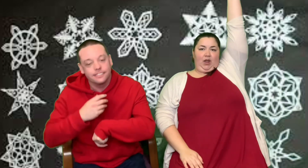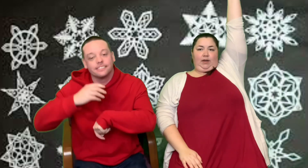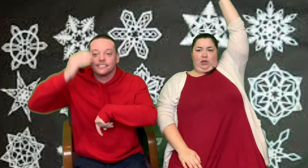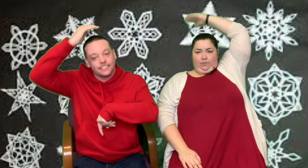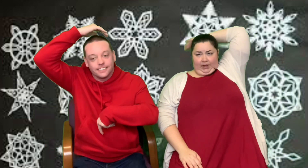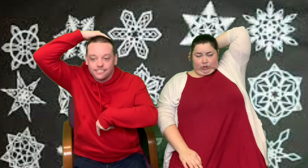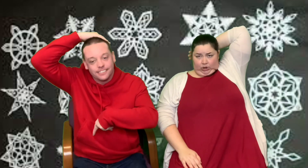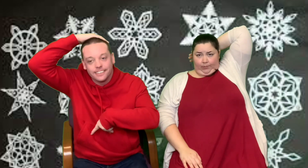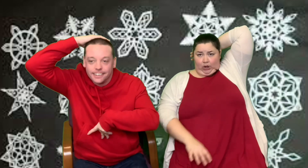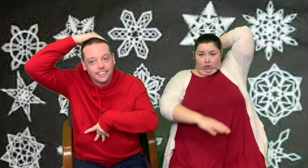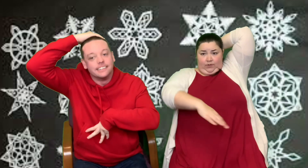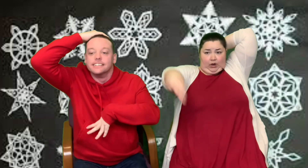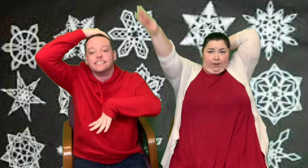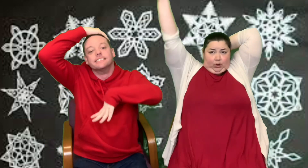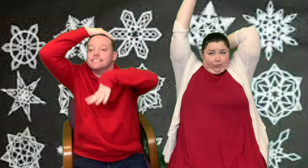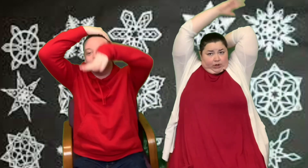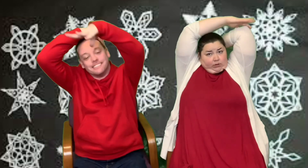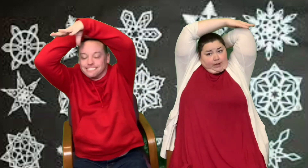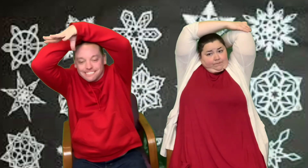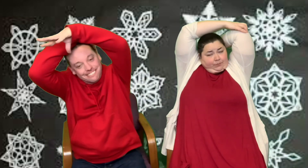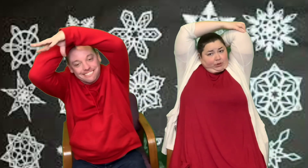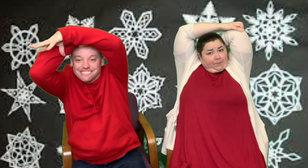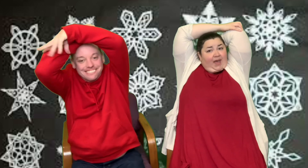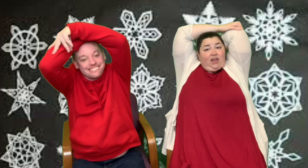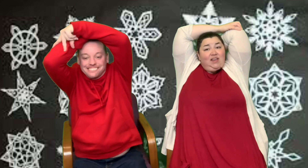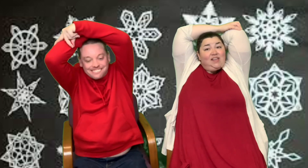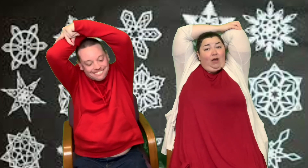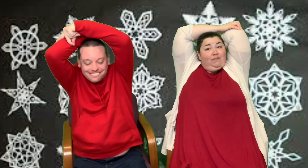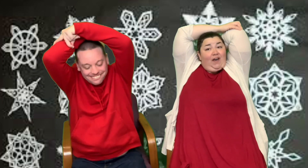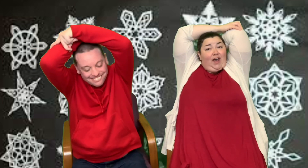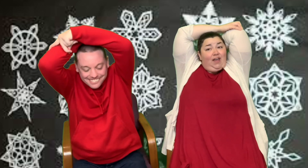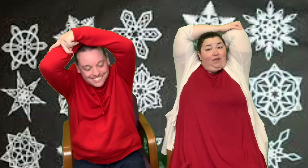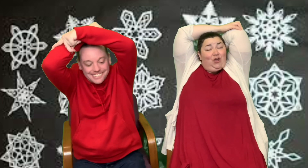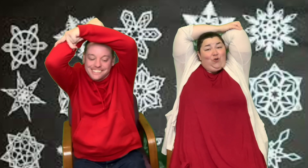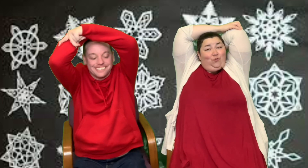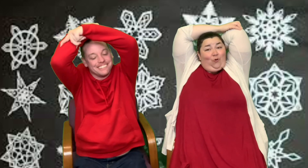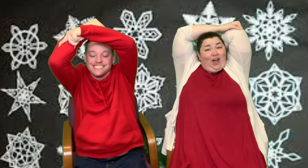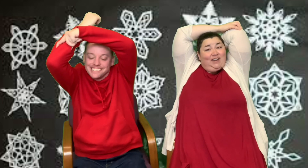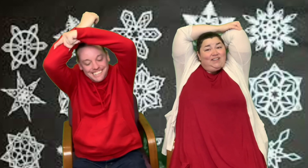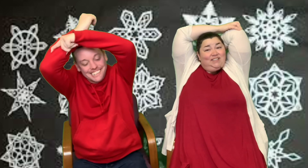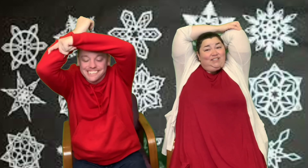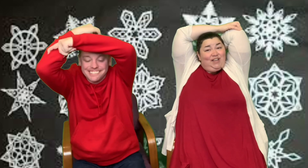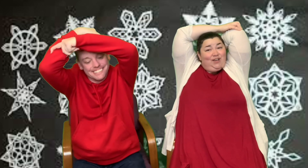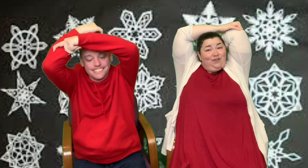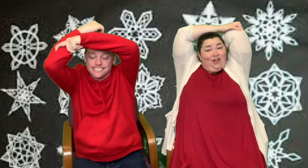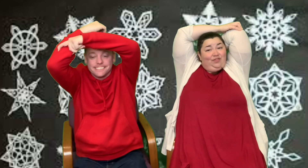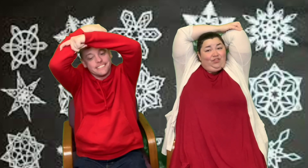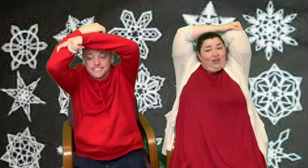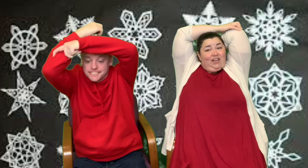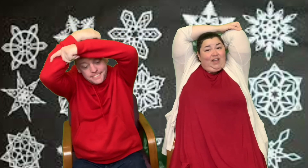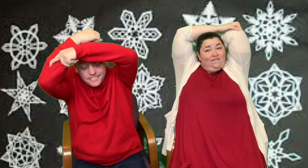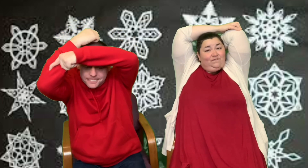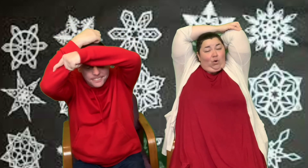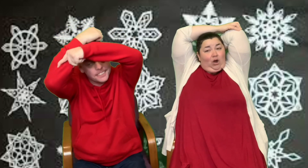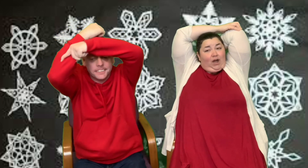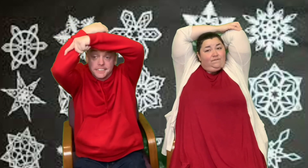Reach above your head, bend your elbow. If you're able, bring your other one up, pull it back. Count to five. One, two, three, four,